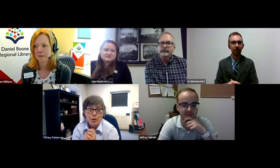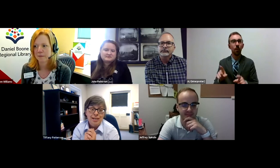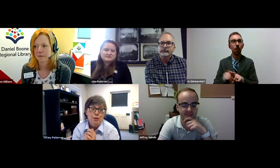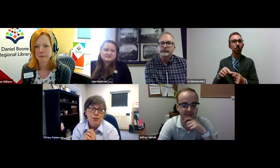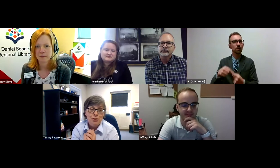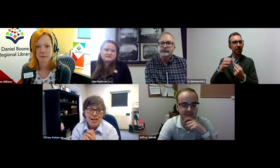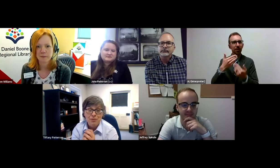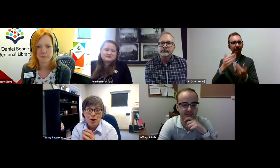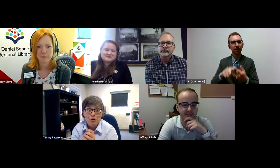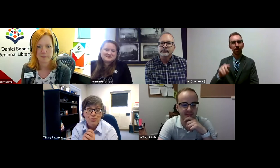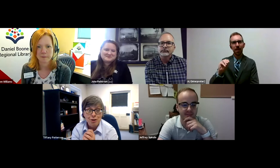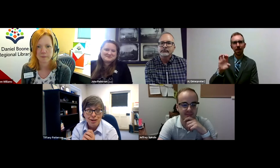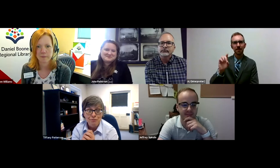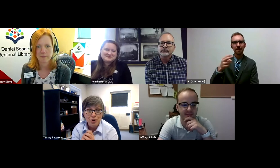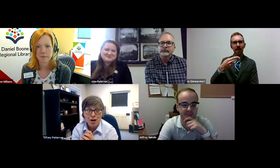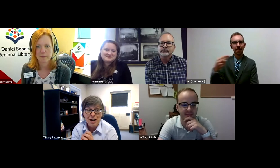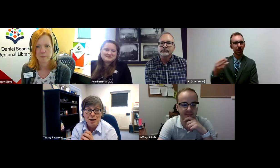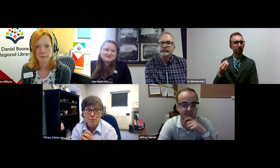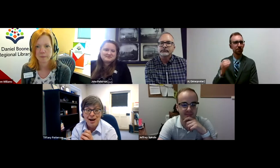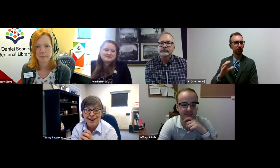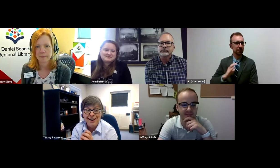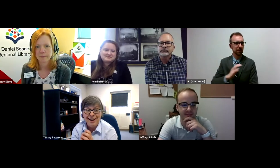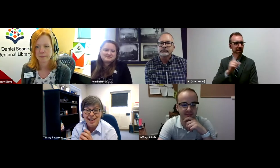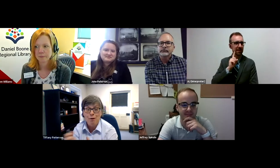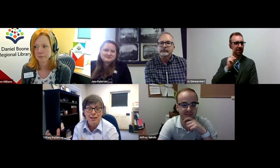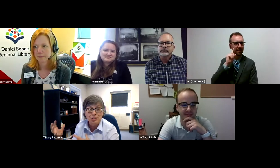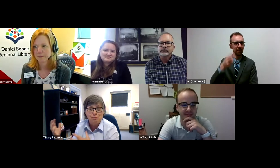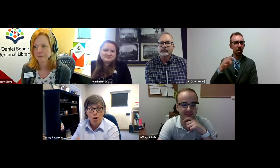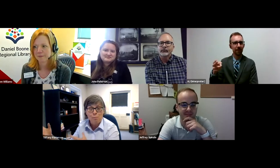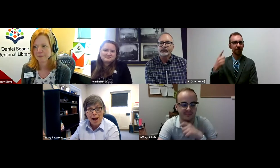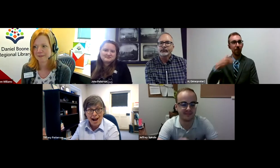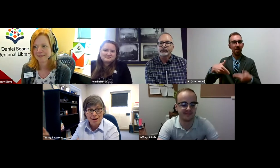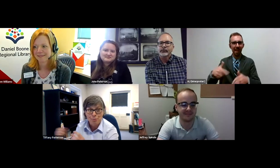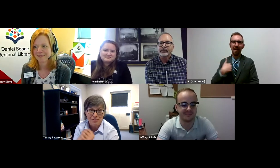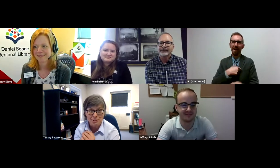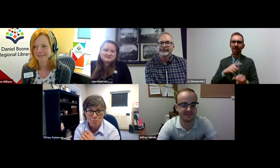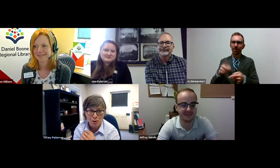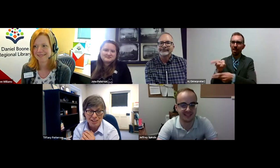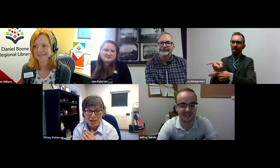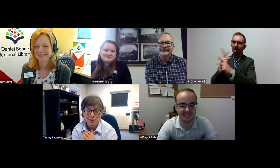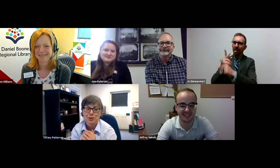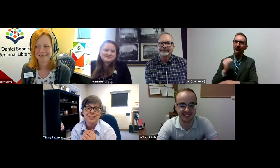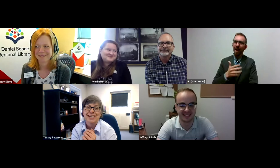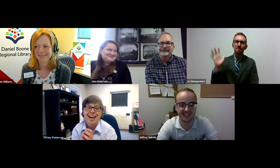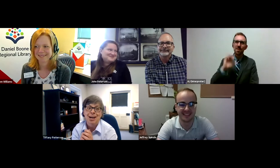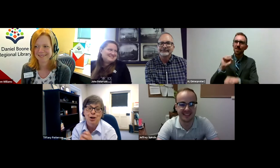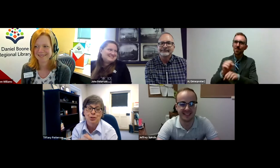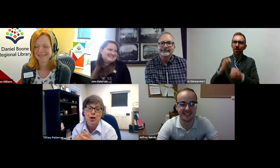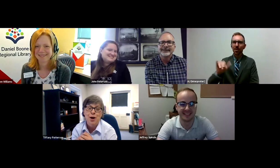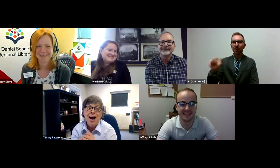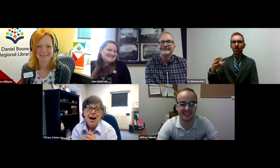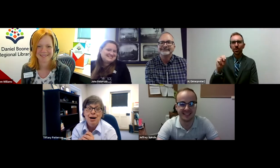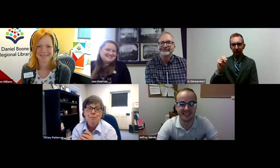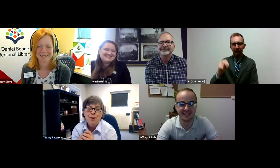the Missouri Commission for the Deaf and Hard of Hearing for allowing us to borrow back a previous employee John Peterson and